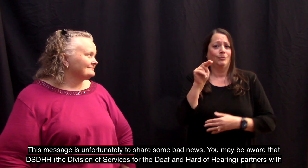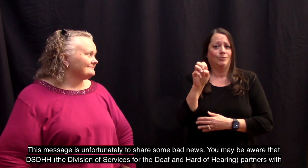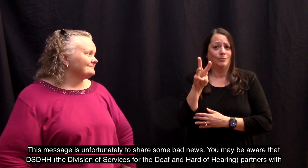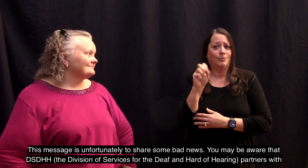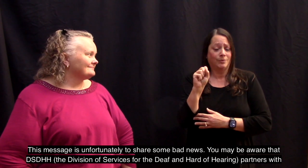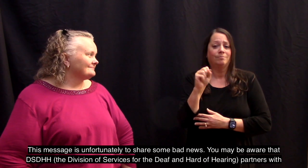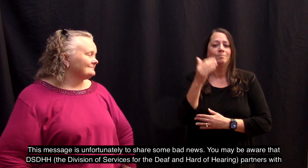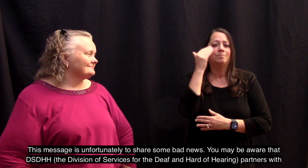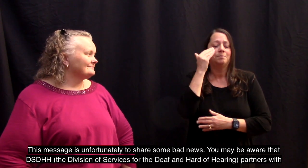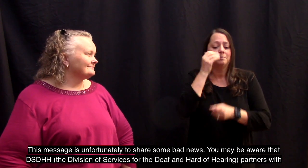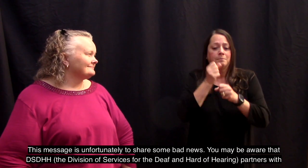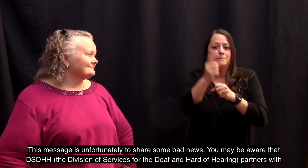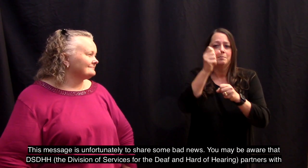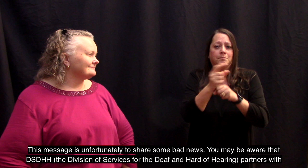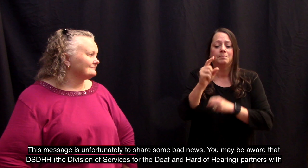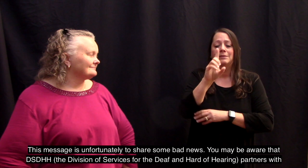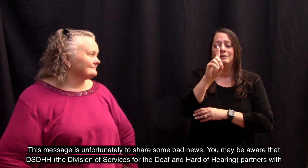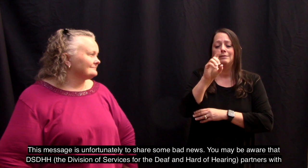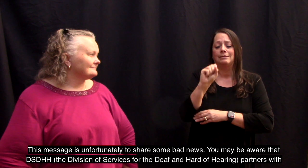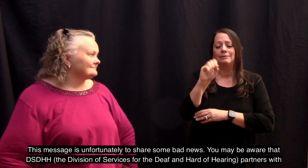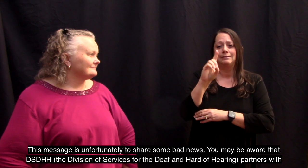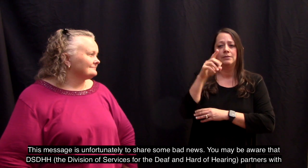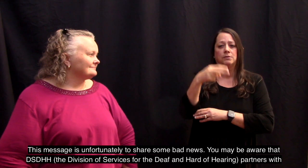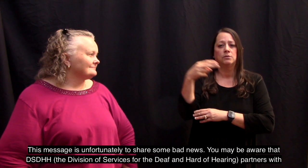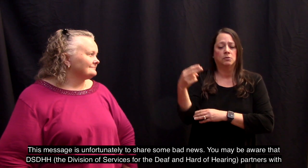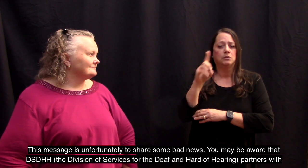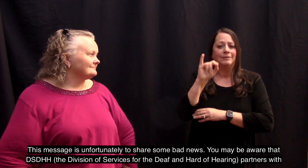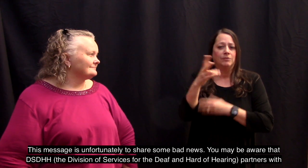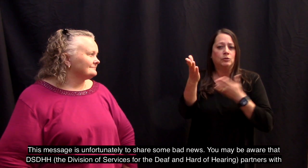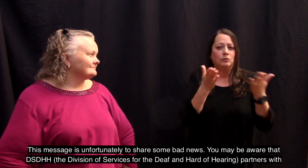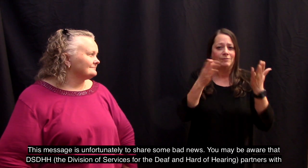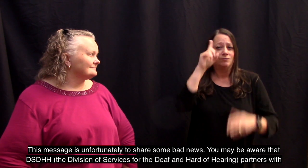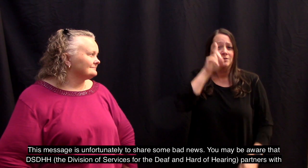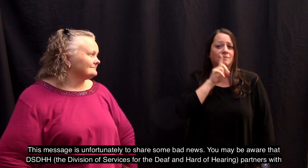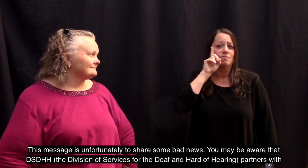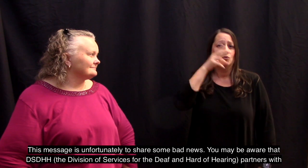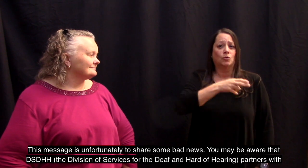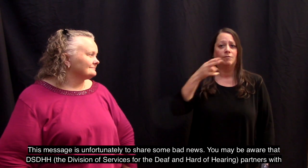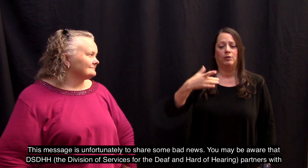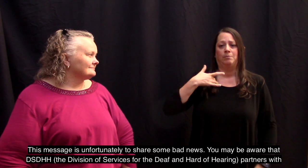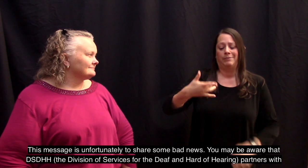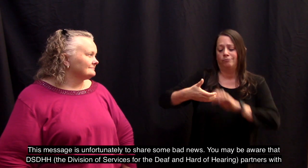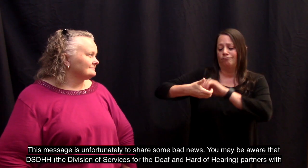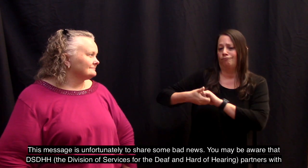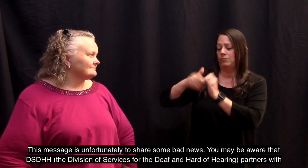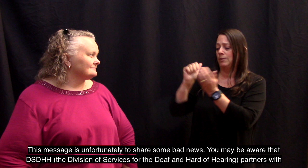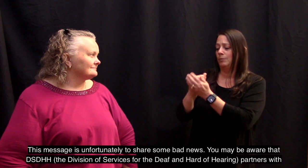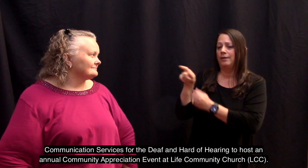This message is unfortunately to share some bad news. You may be aware that DSDHH, the Division of Services for the Deaf